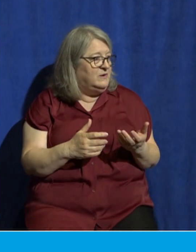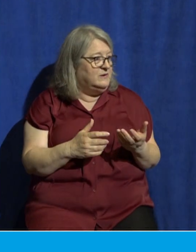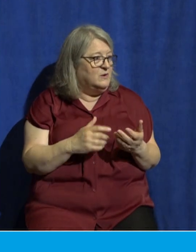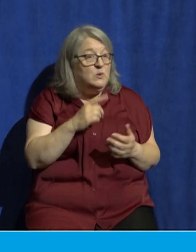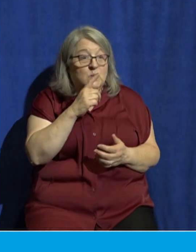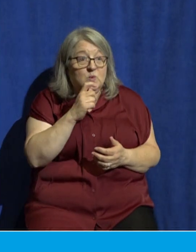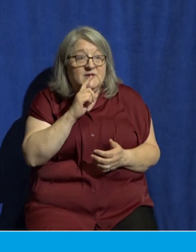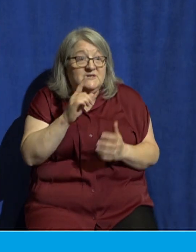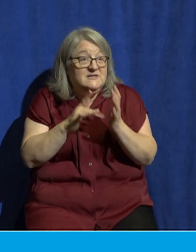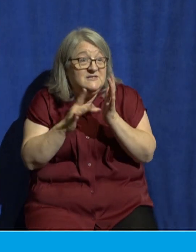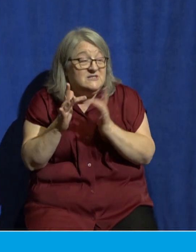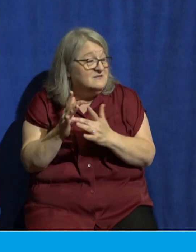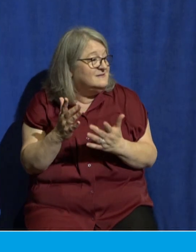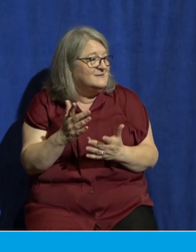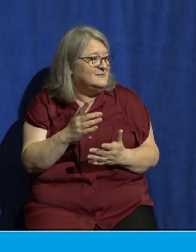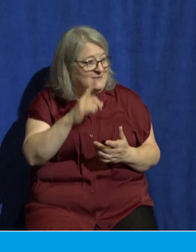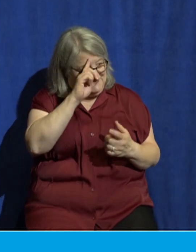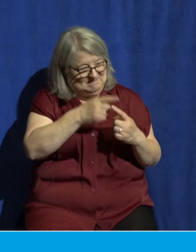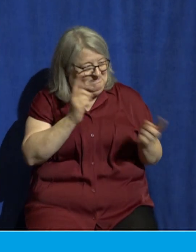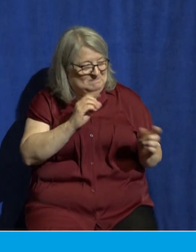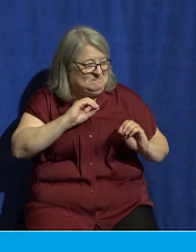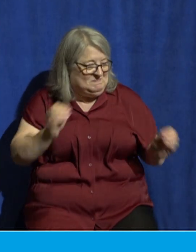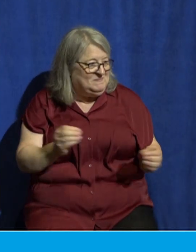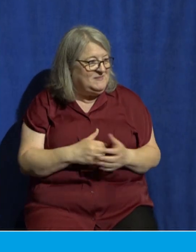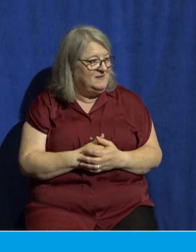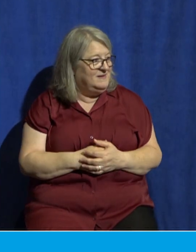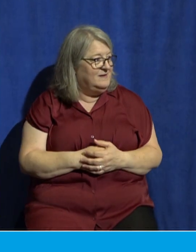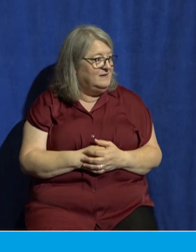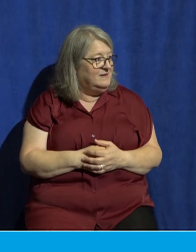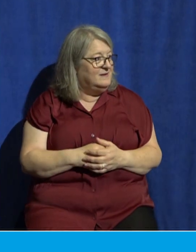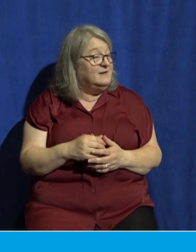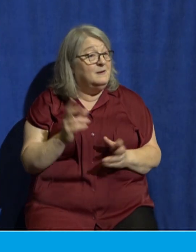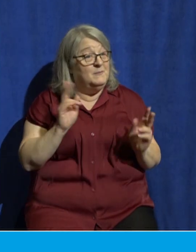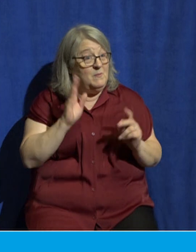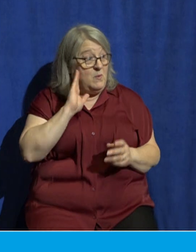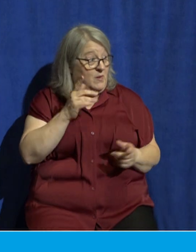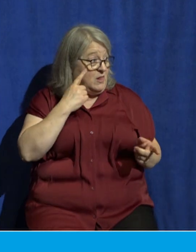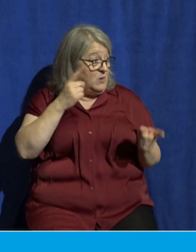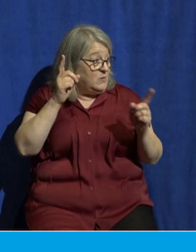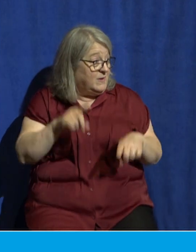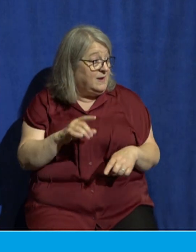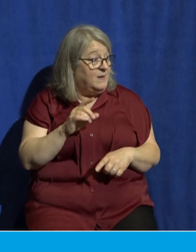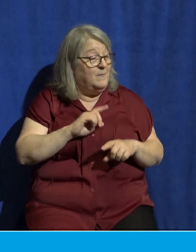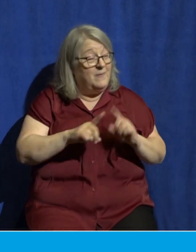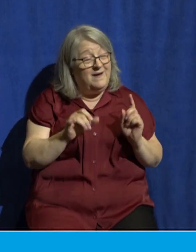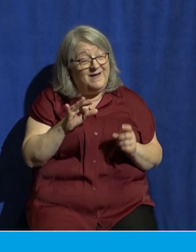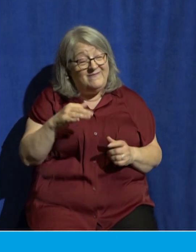really is and in that moment although you will agree if you have not put your trust in him it will be too late